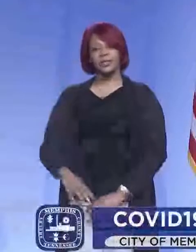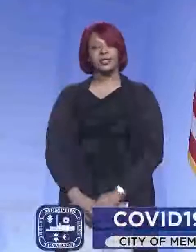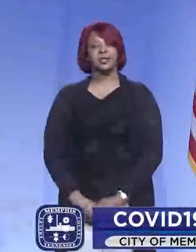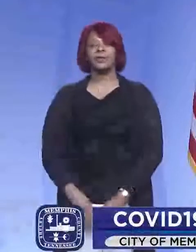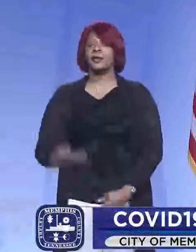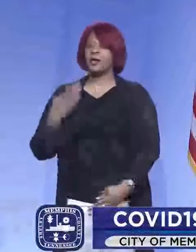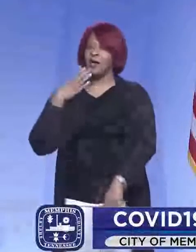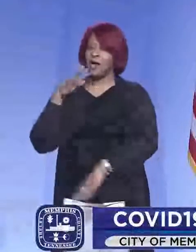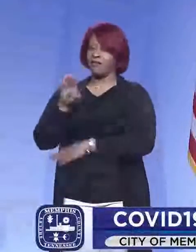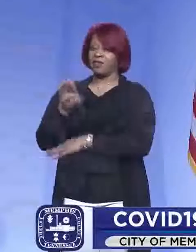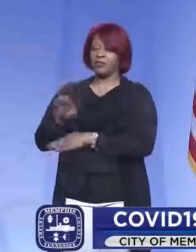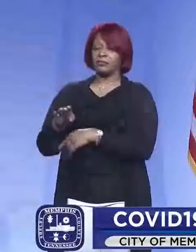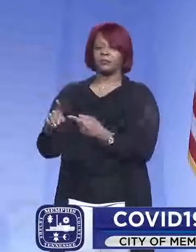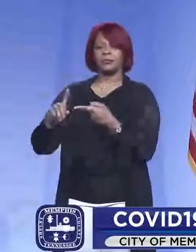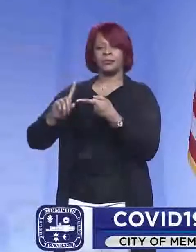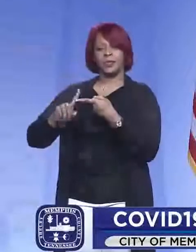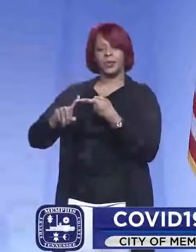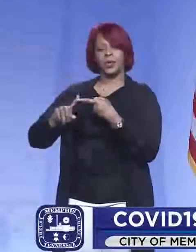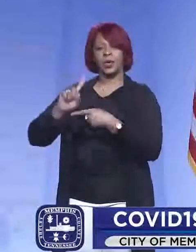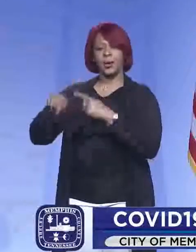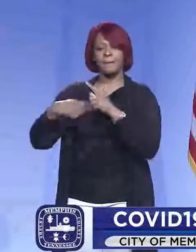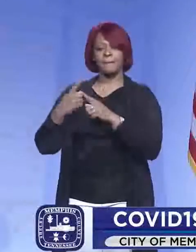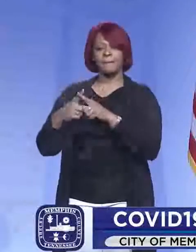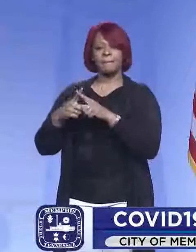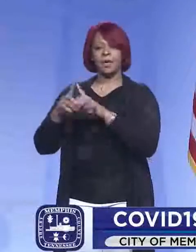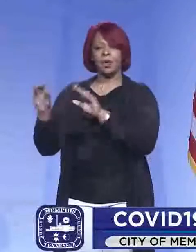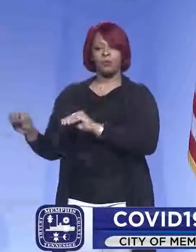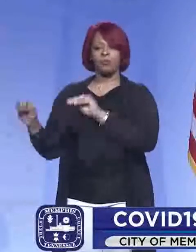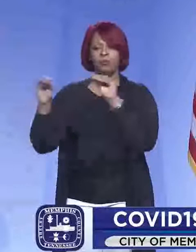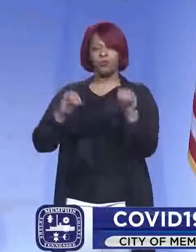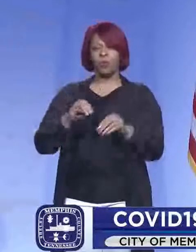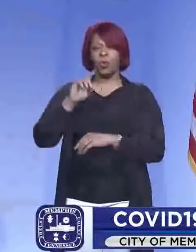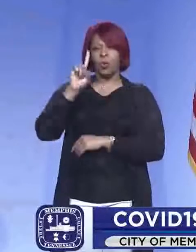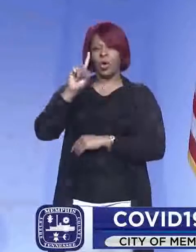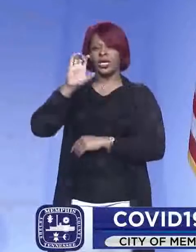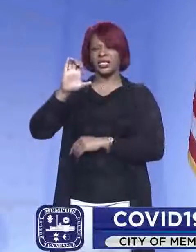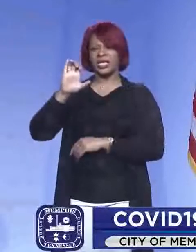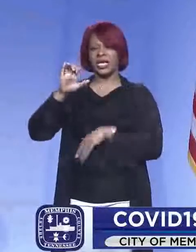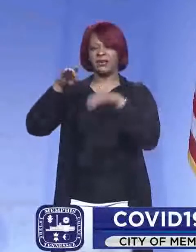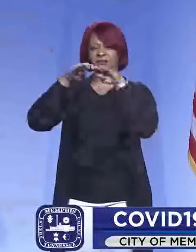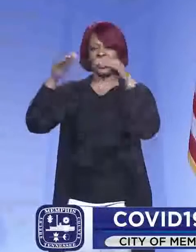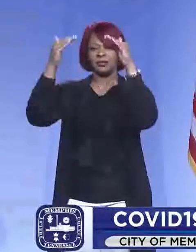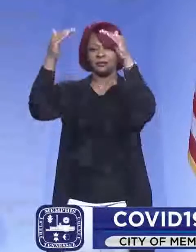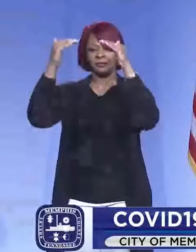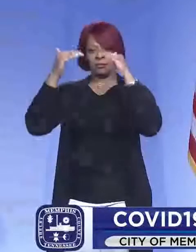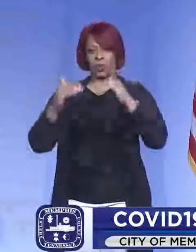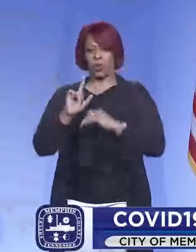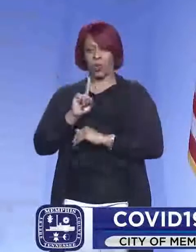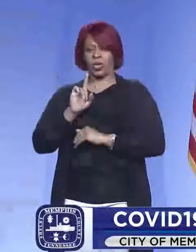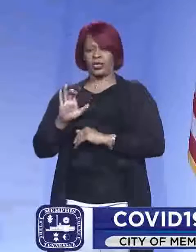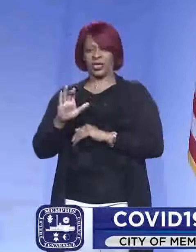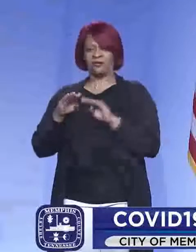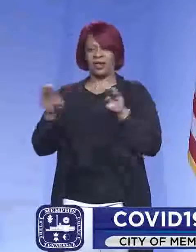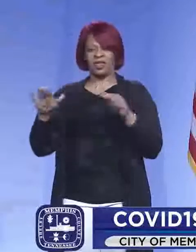Good afternoon. My first question is about moving into that 1 C phase. Um, I don't know if this would be a health department or city of